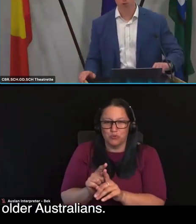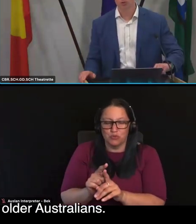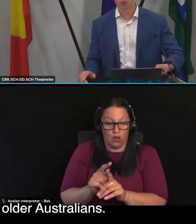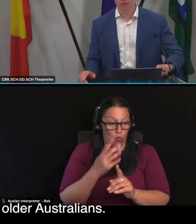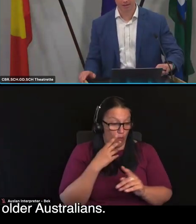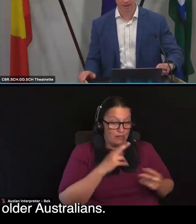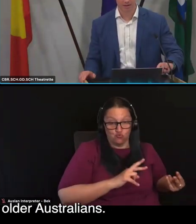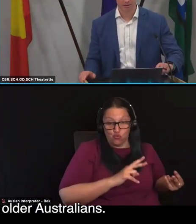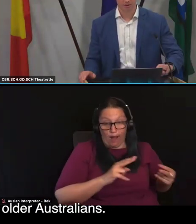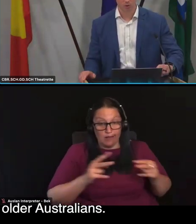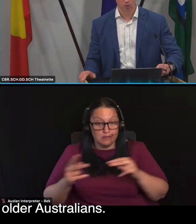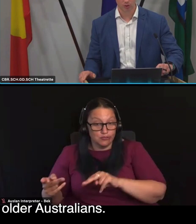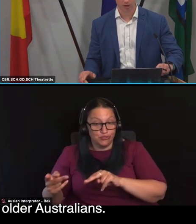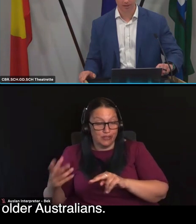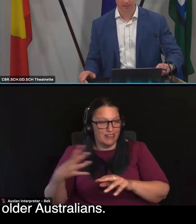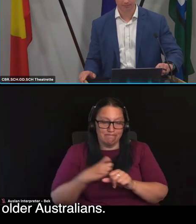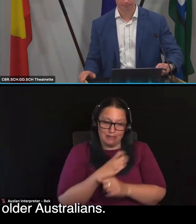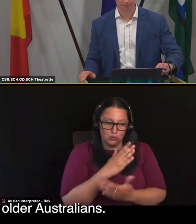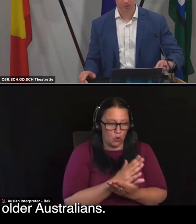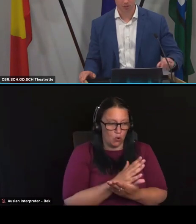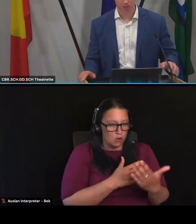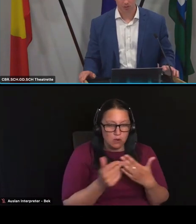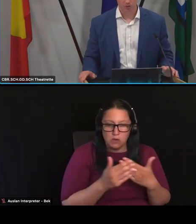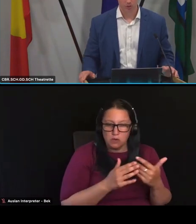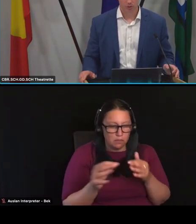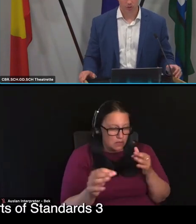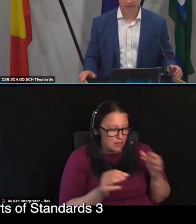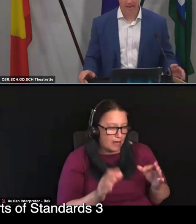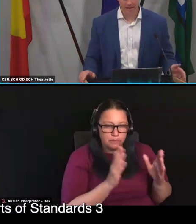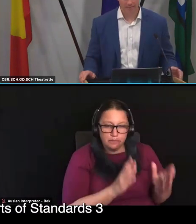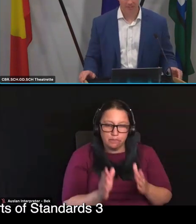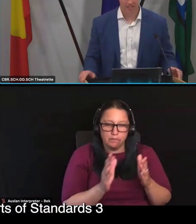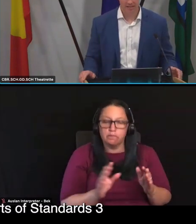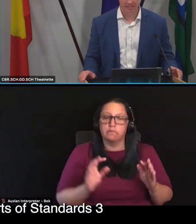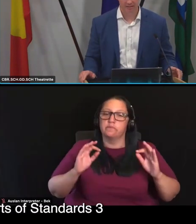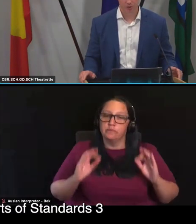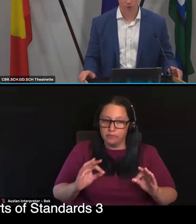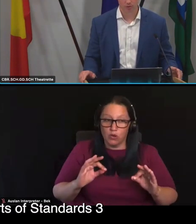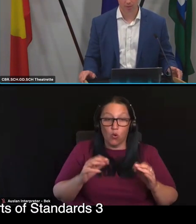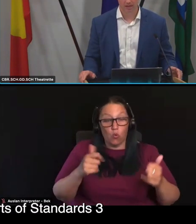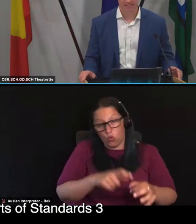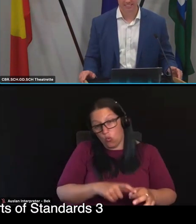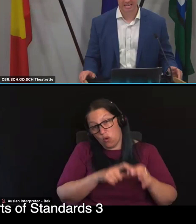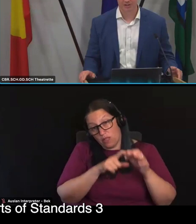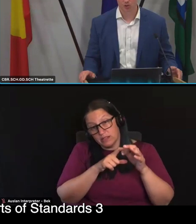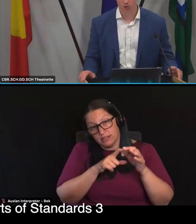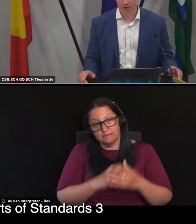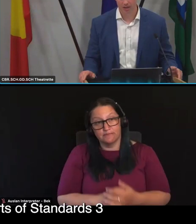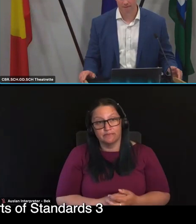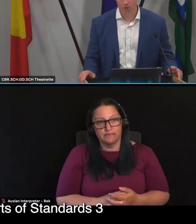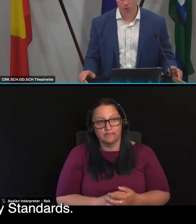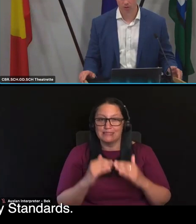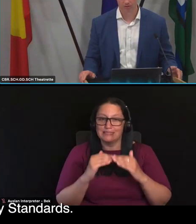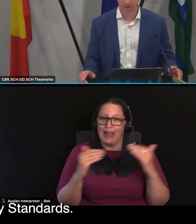maximize the continuity of care for older Australians. So again, standard seven draws on parts of standards